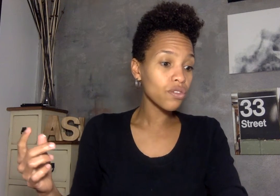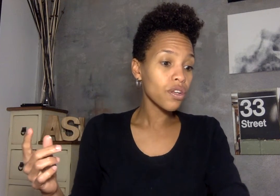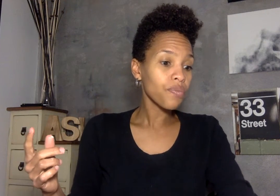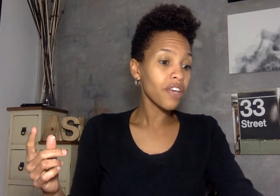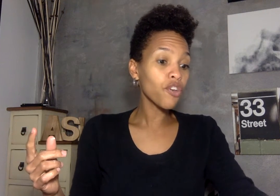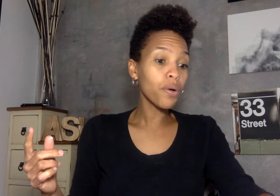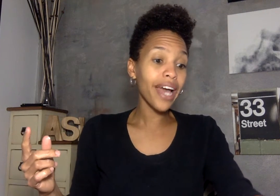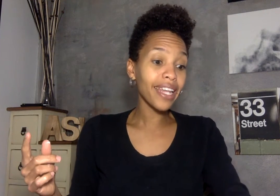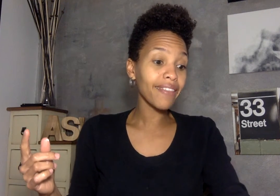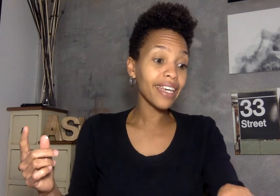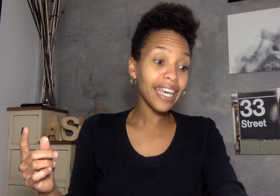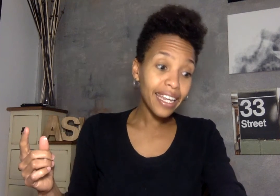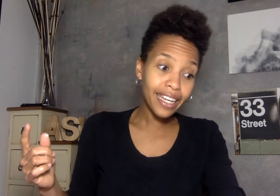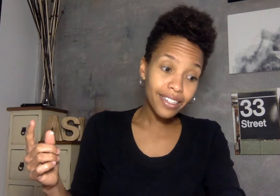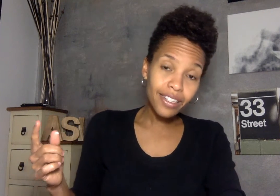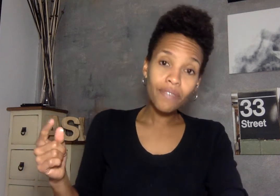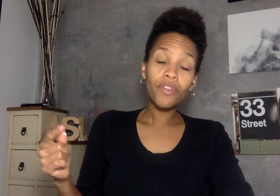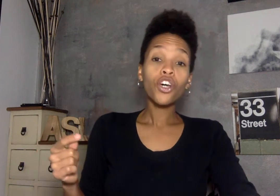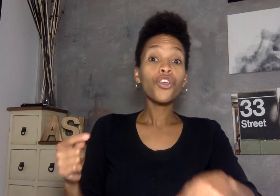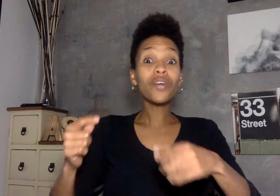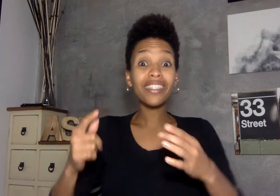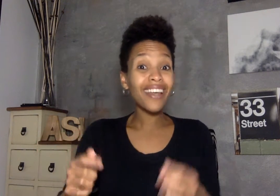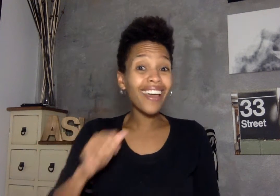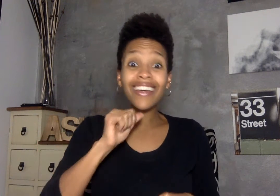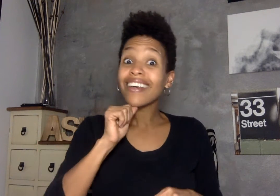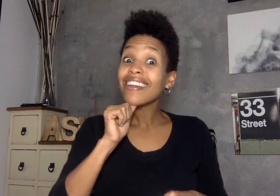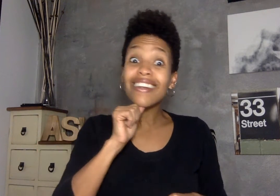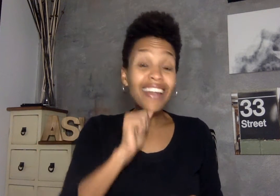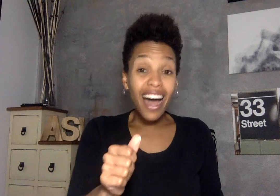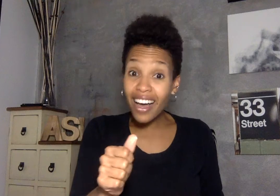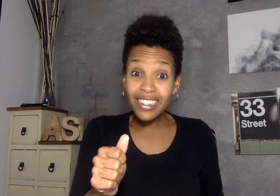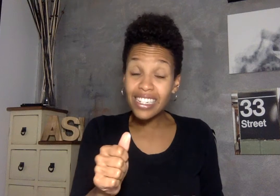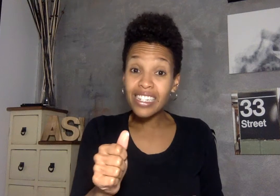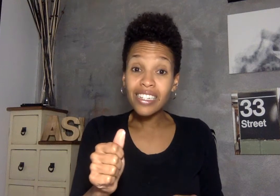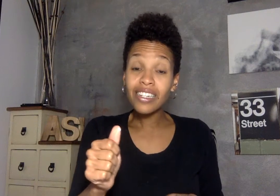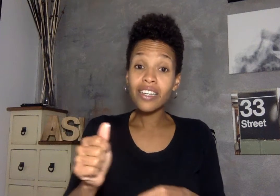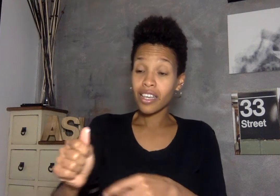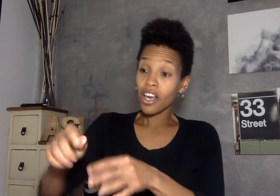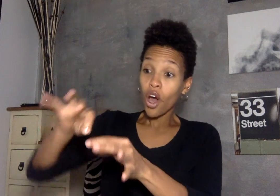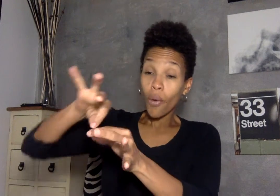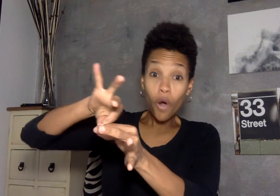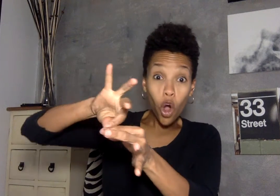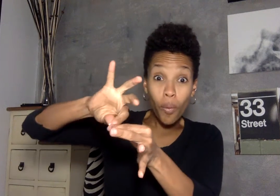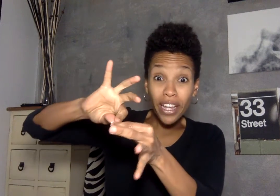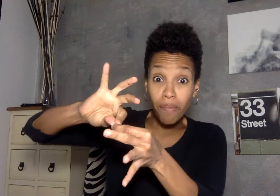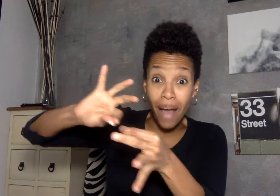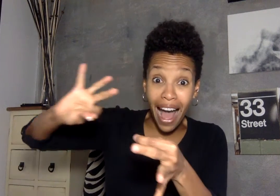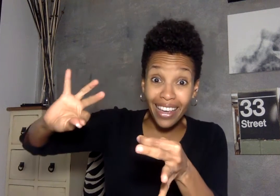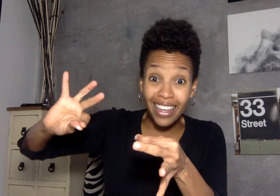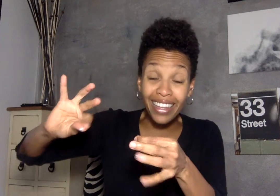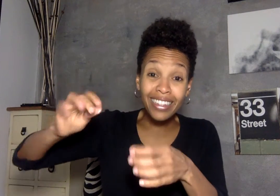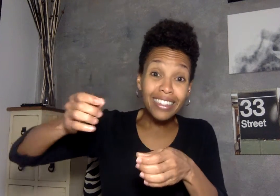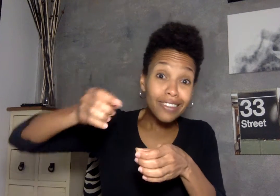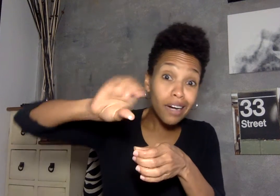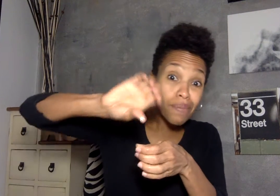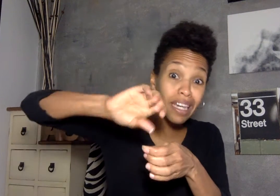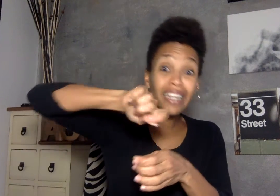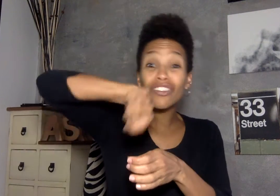if you put anything in it you could say not opening a packet dumping it in